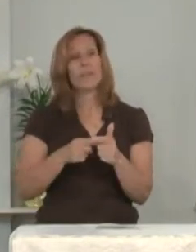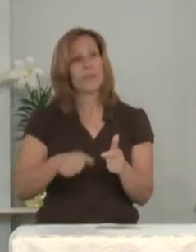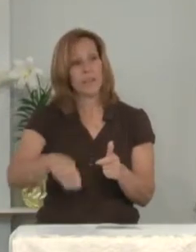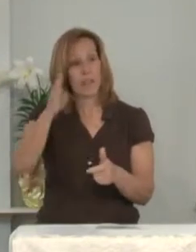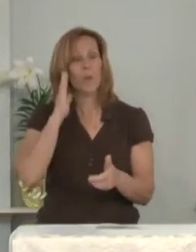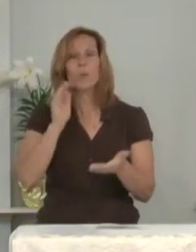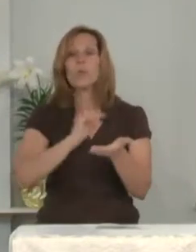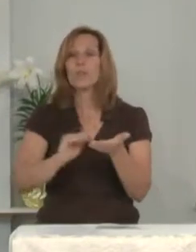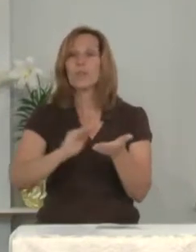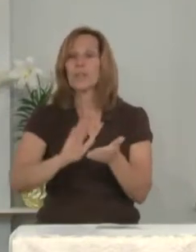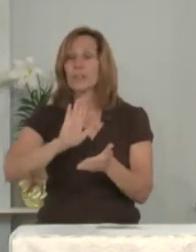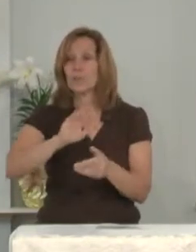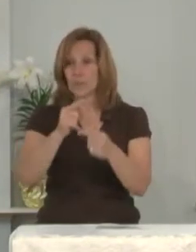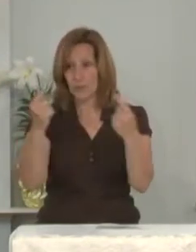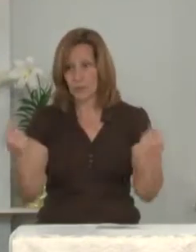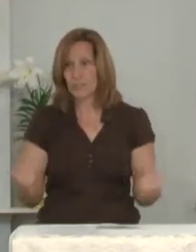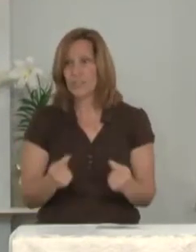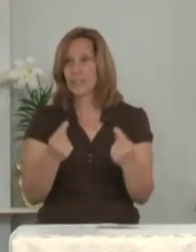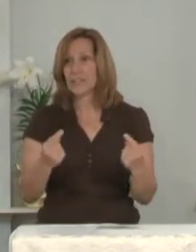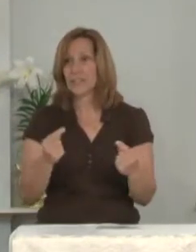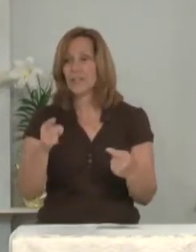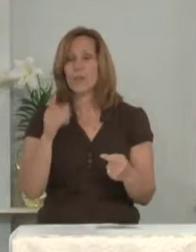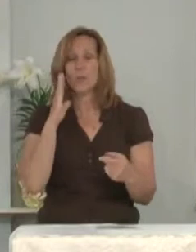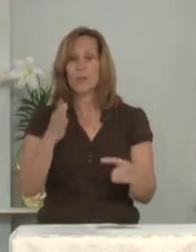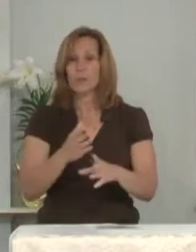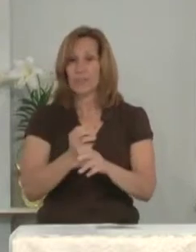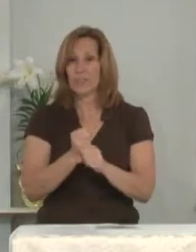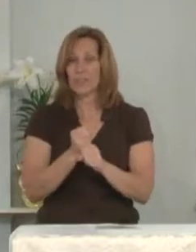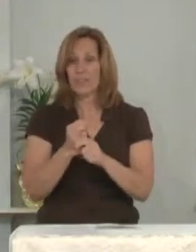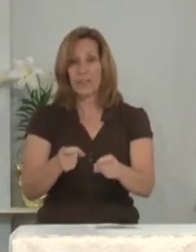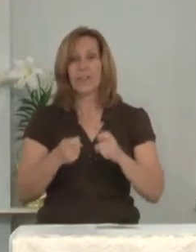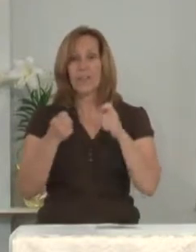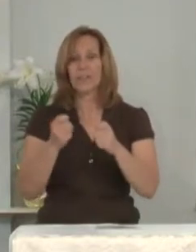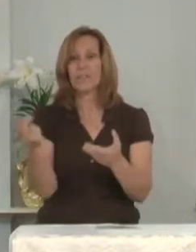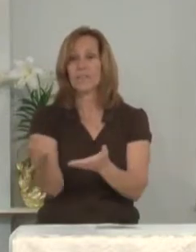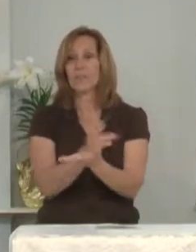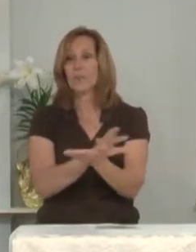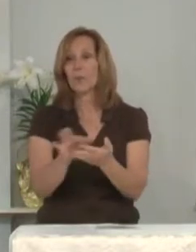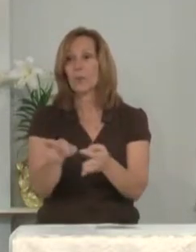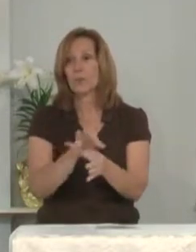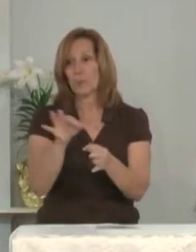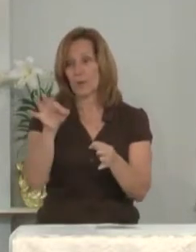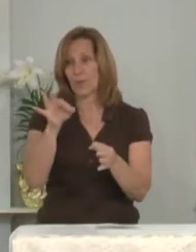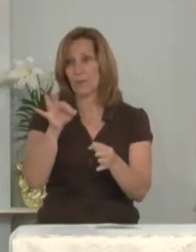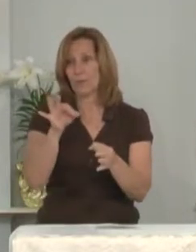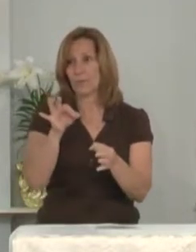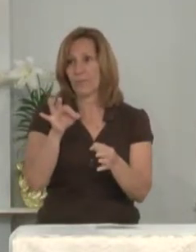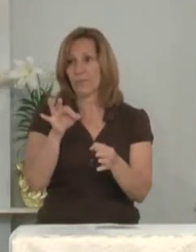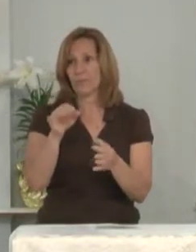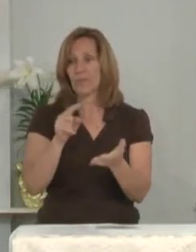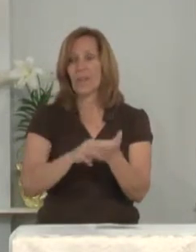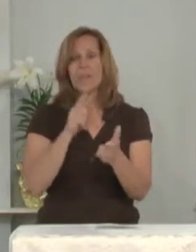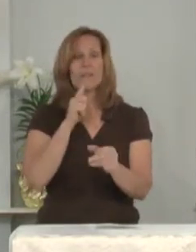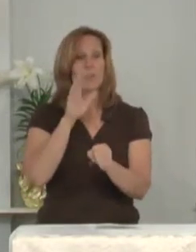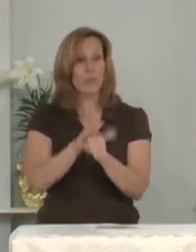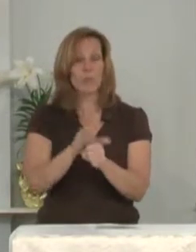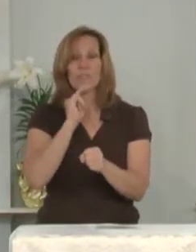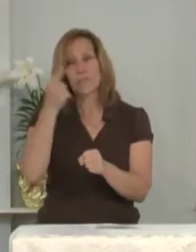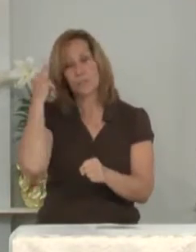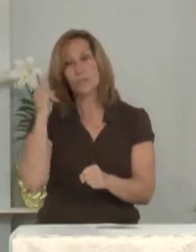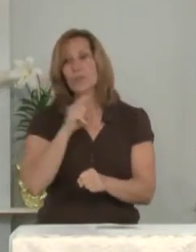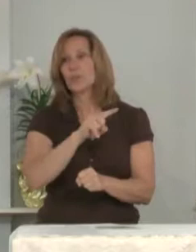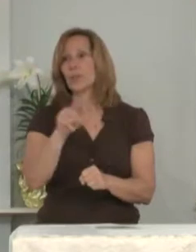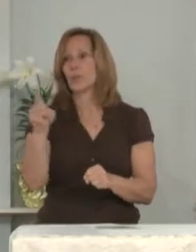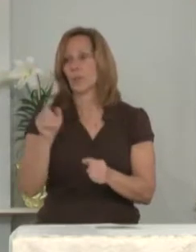God will forgive your sins and you will receive the gift of the Holy Spirit. This promise is for